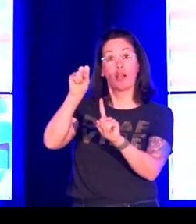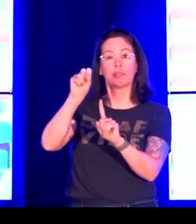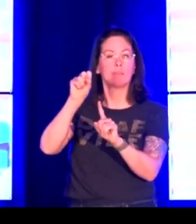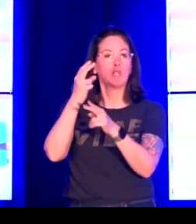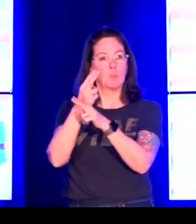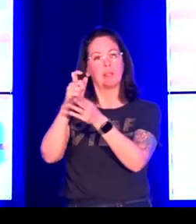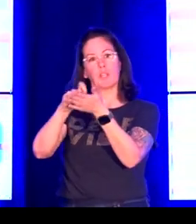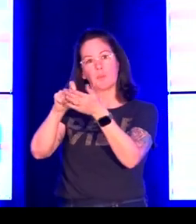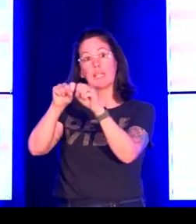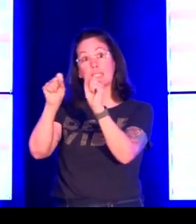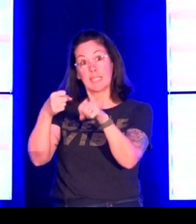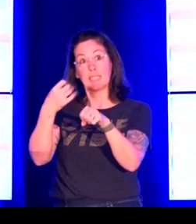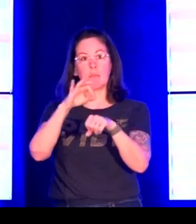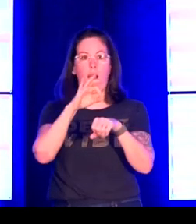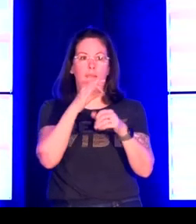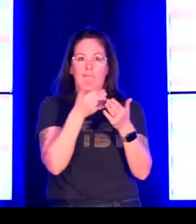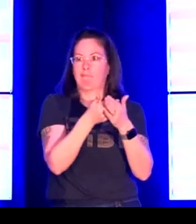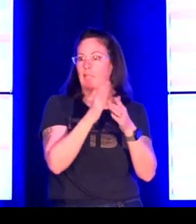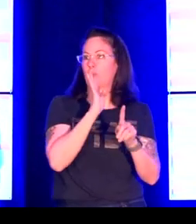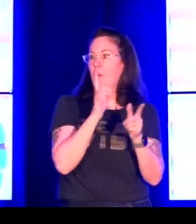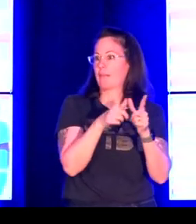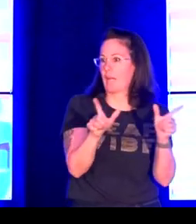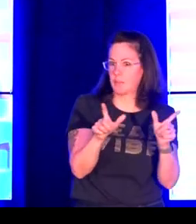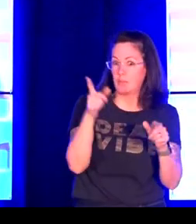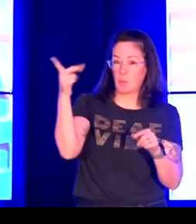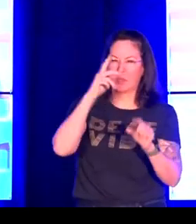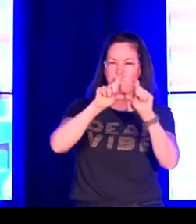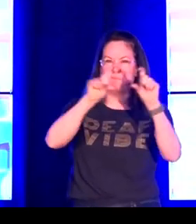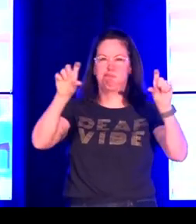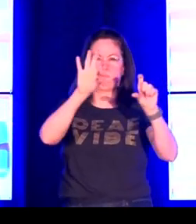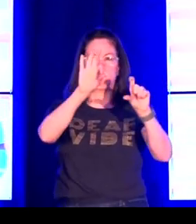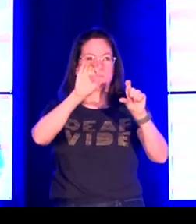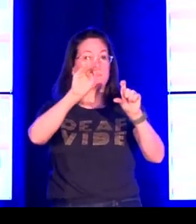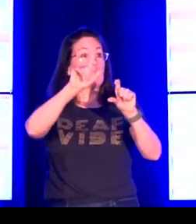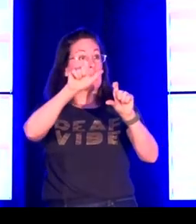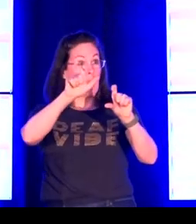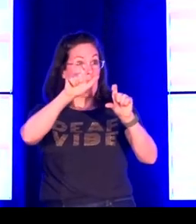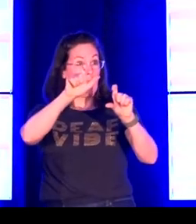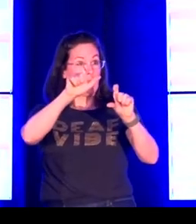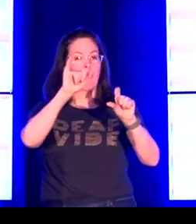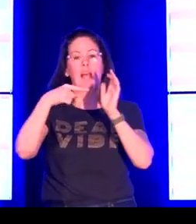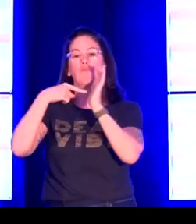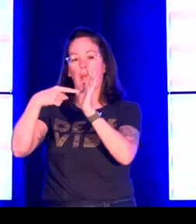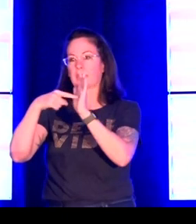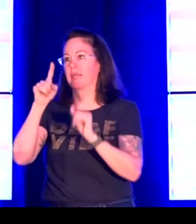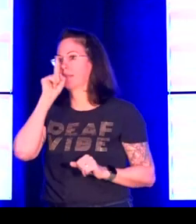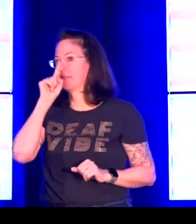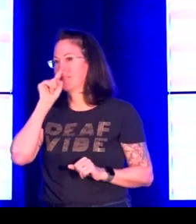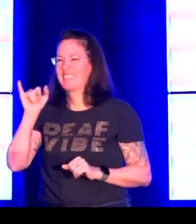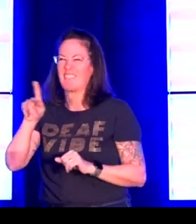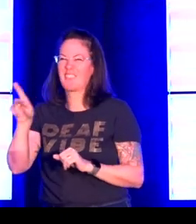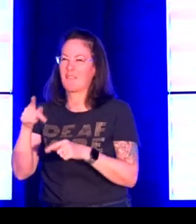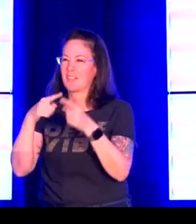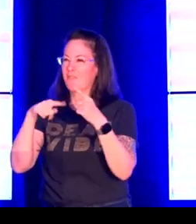in the second image you see an example of glossing which is a bold or a all caps